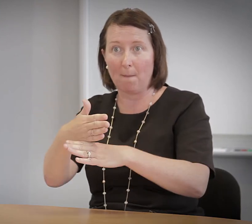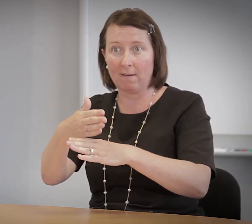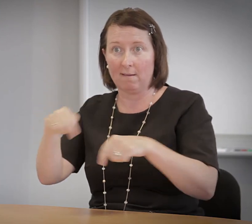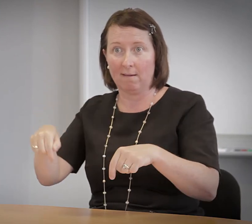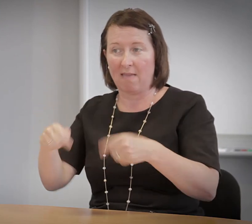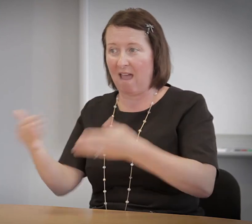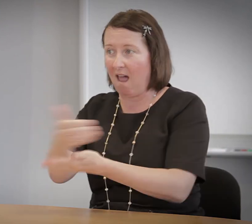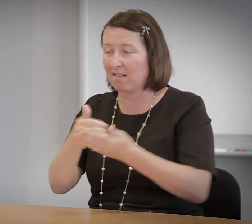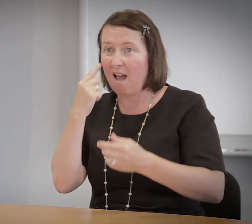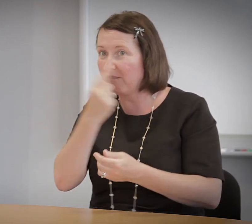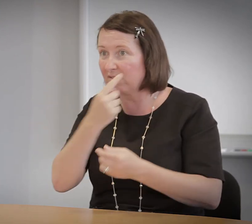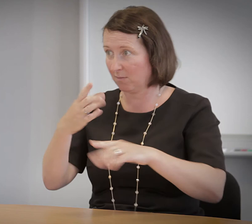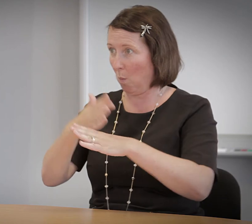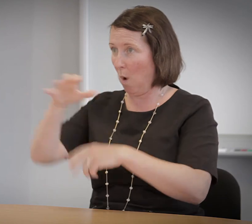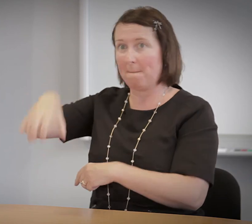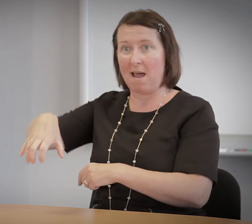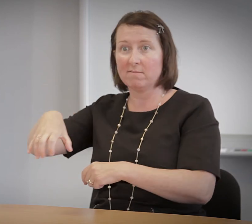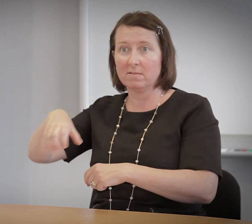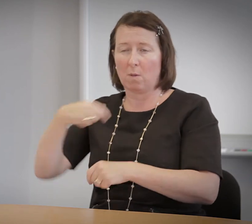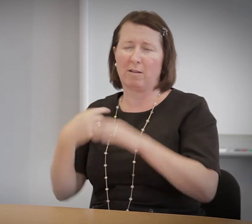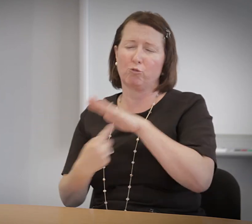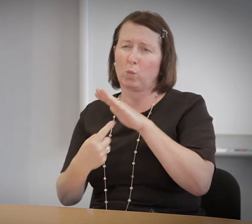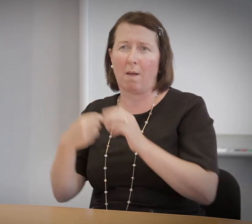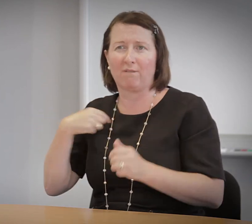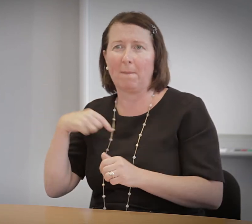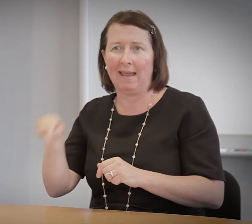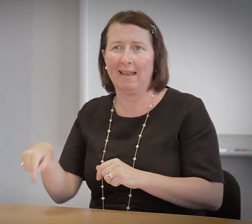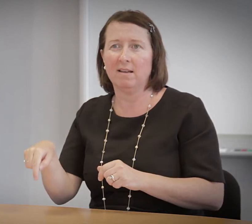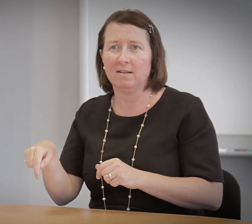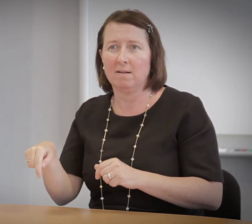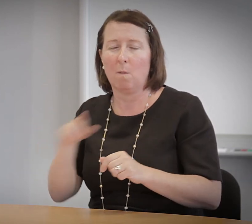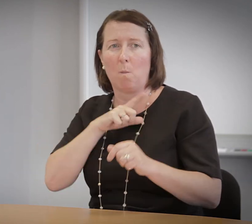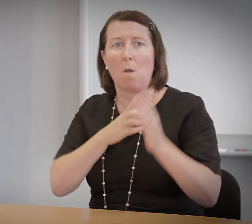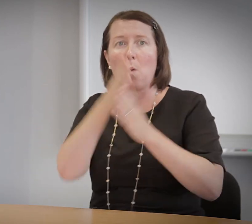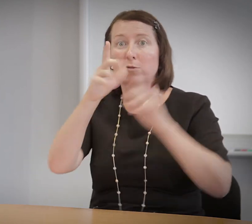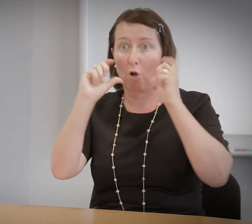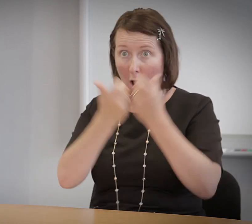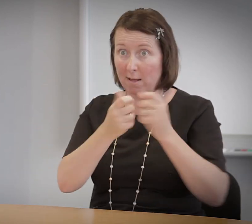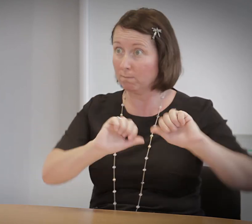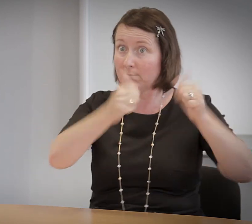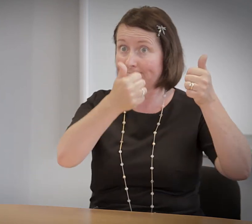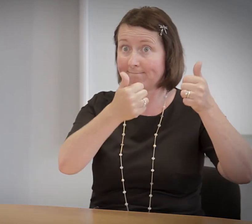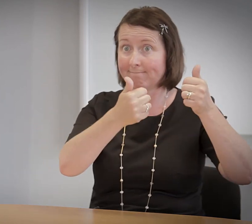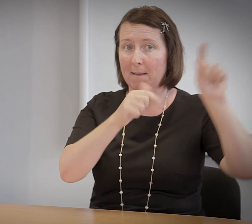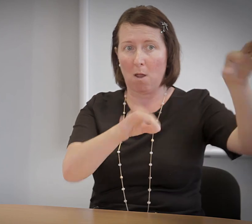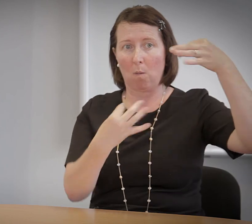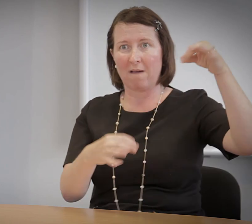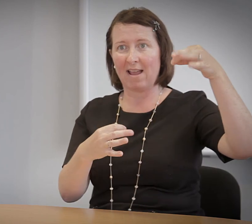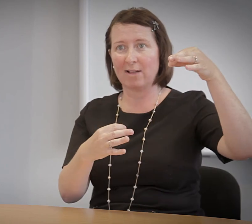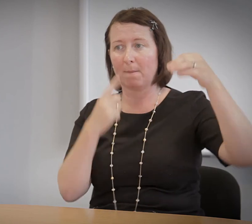skills on the job and they're collecting the evidence whilst the base within work so it's crucial for me the reason being that you know going to college is great